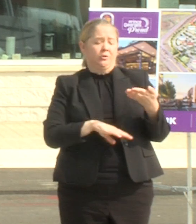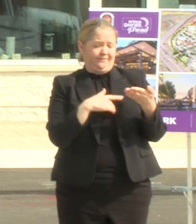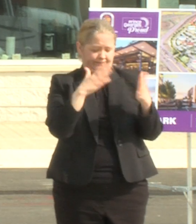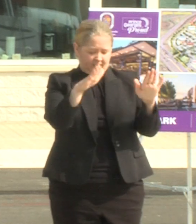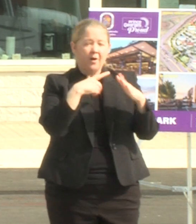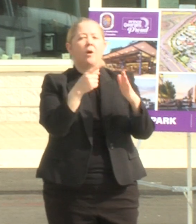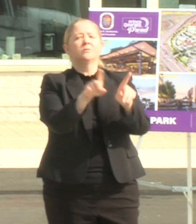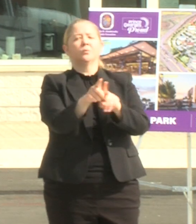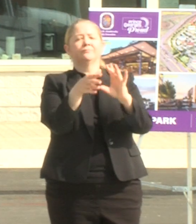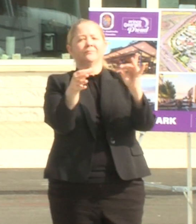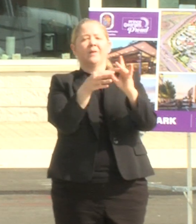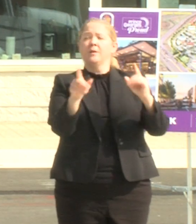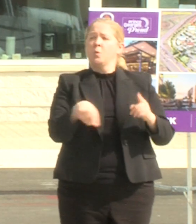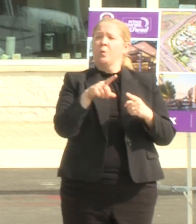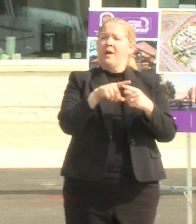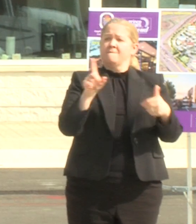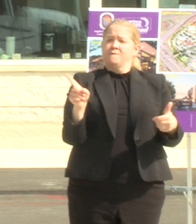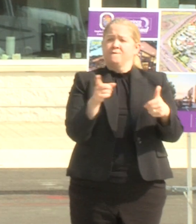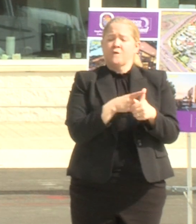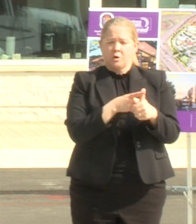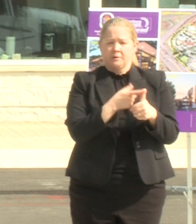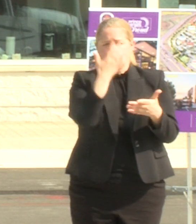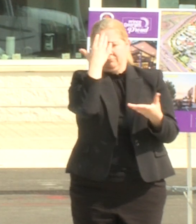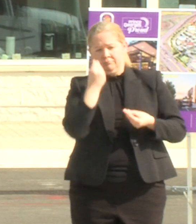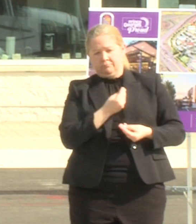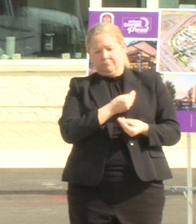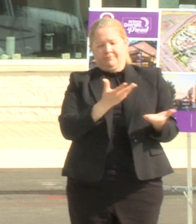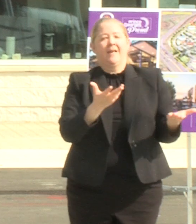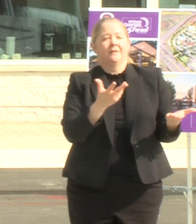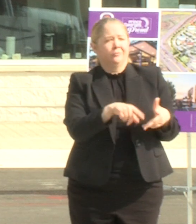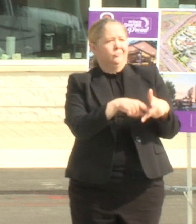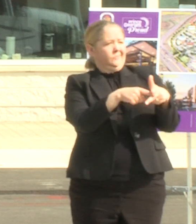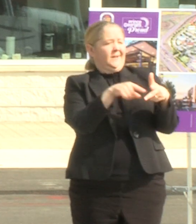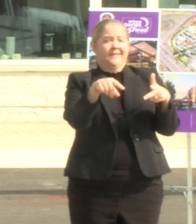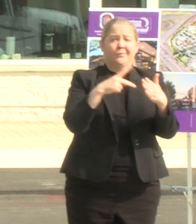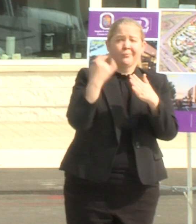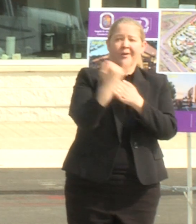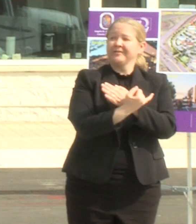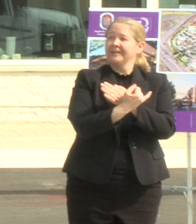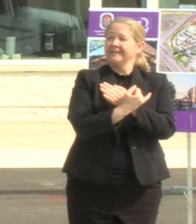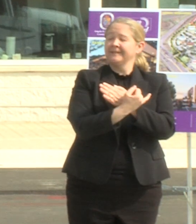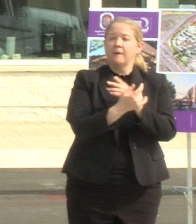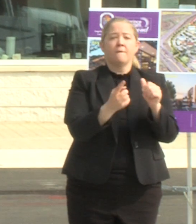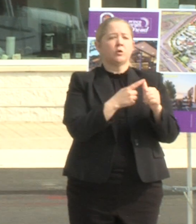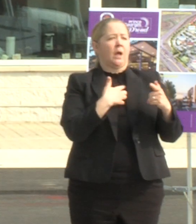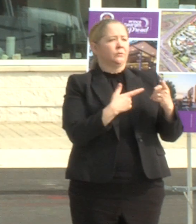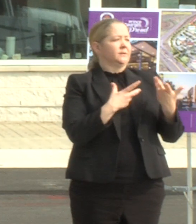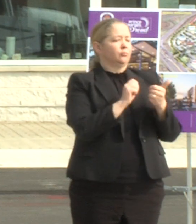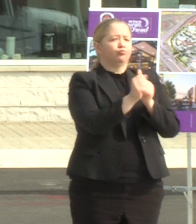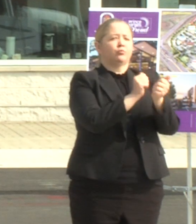important when i first pitched this project it was um i met this one person i was running for office